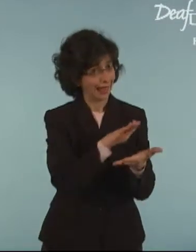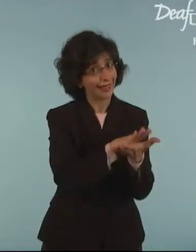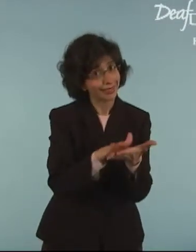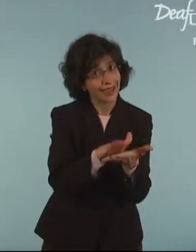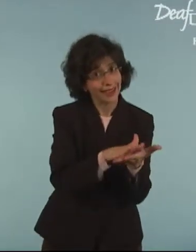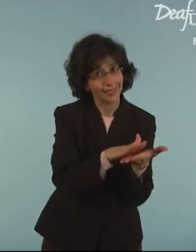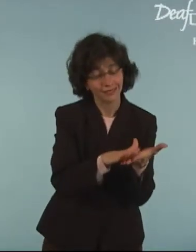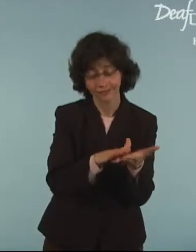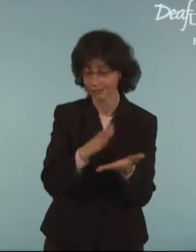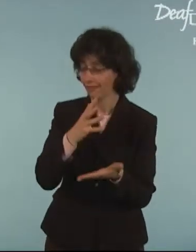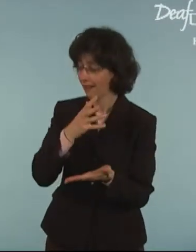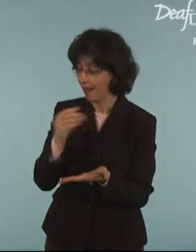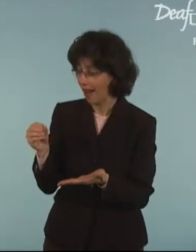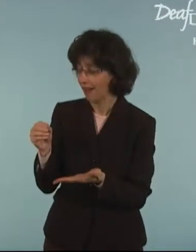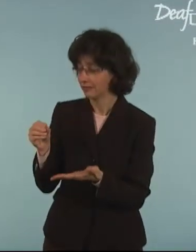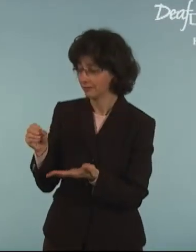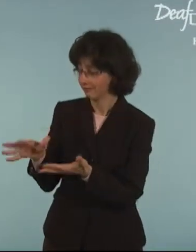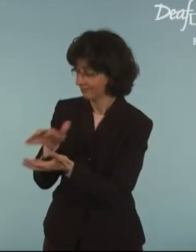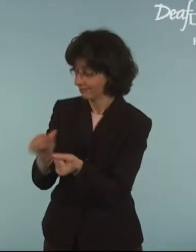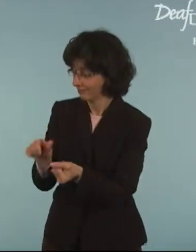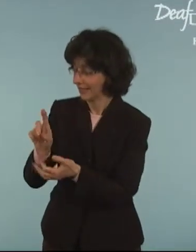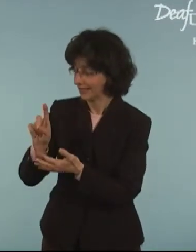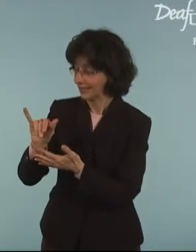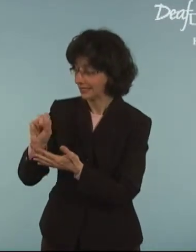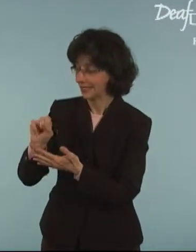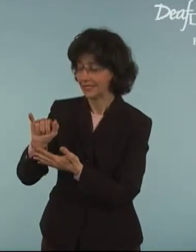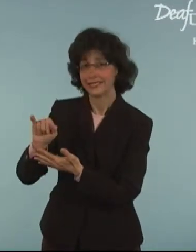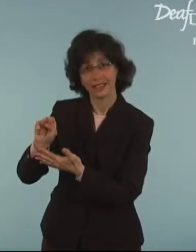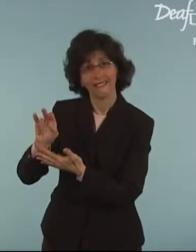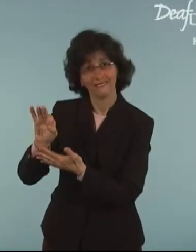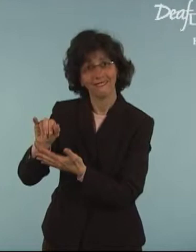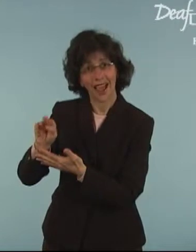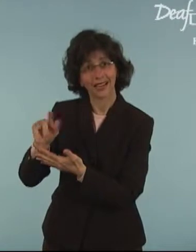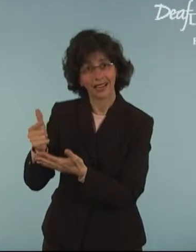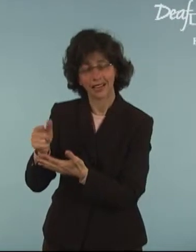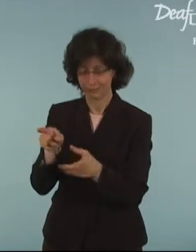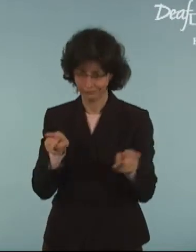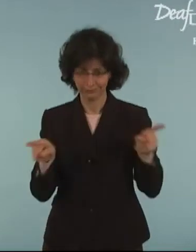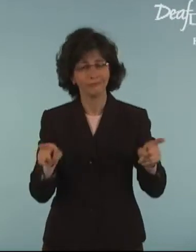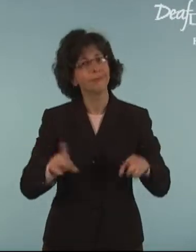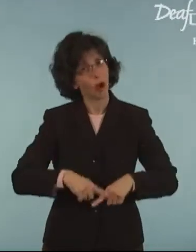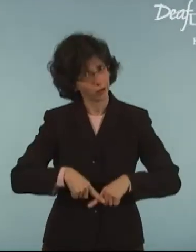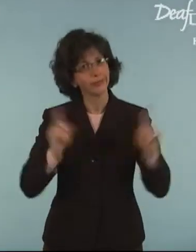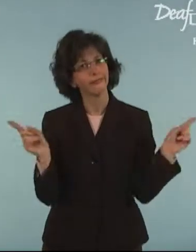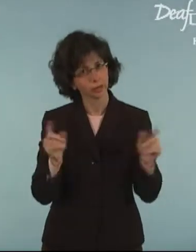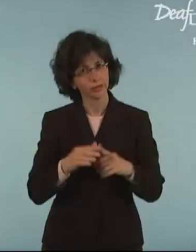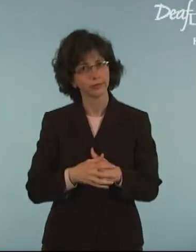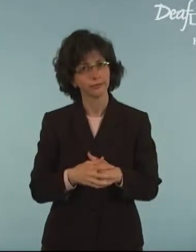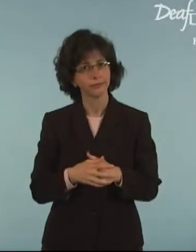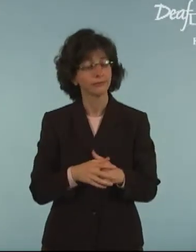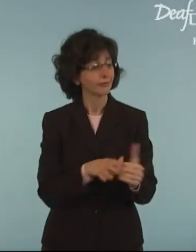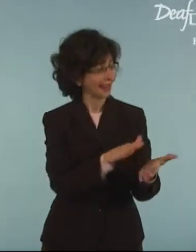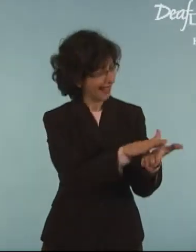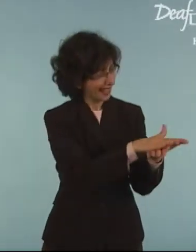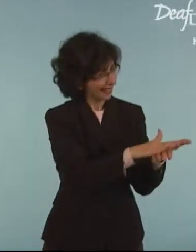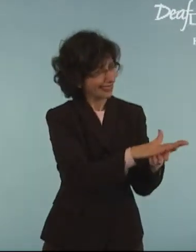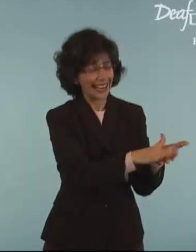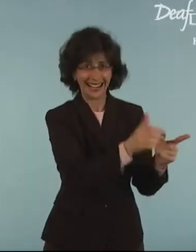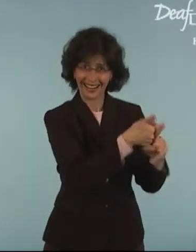Cleaning is not the same thing as disinfecting. Cleaning